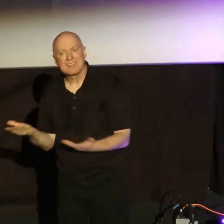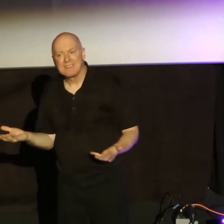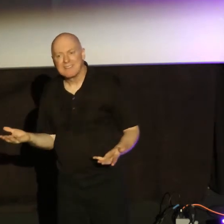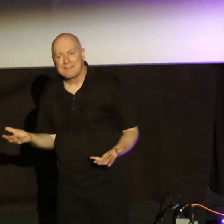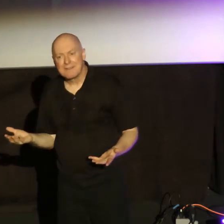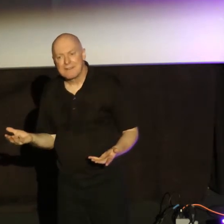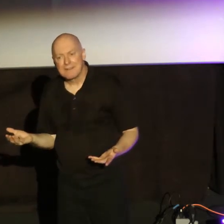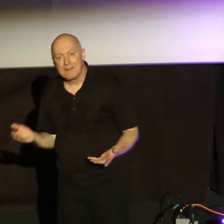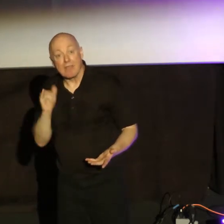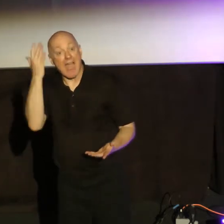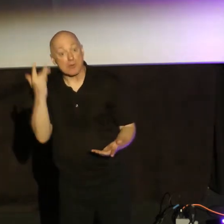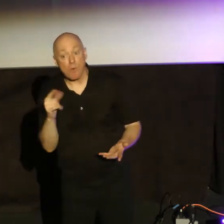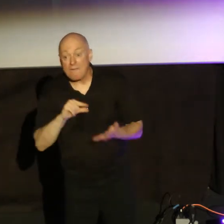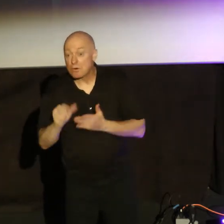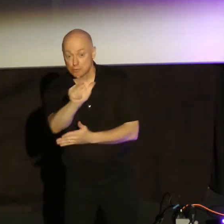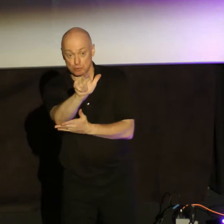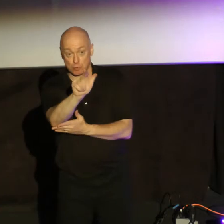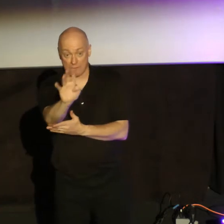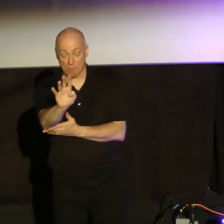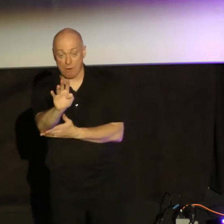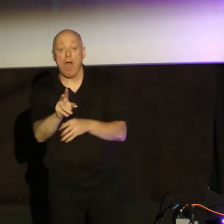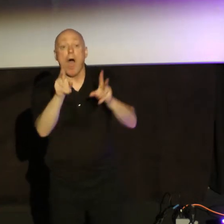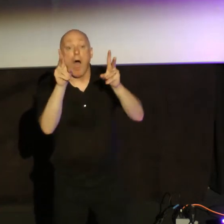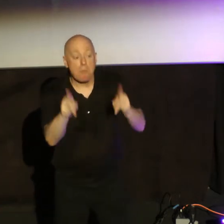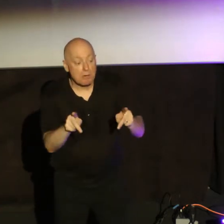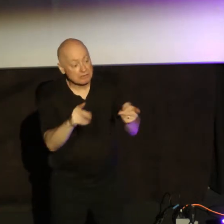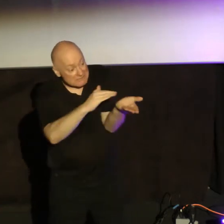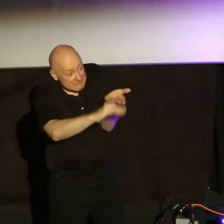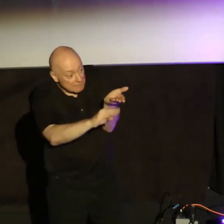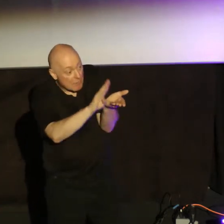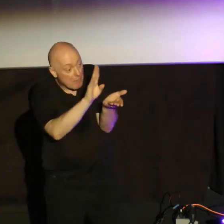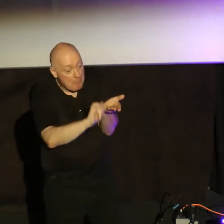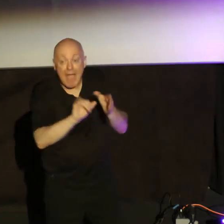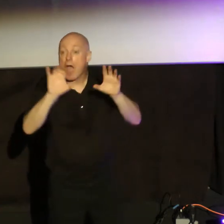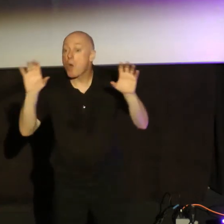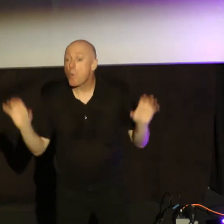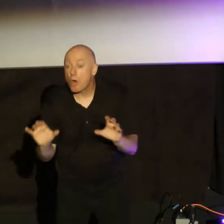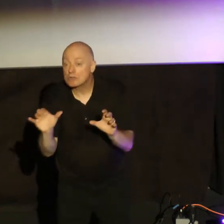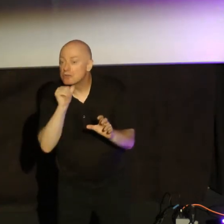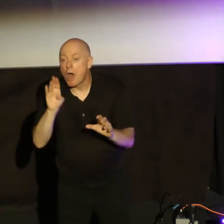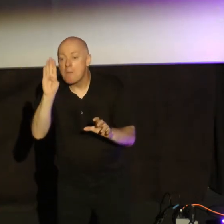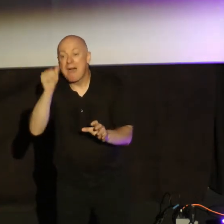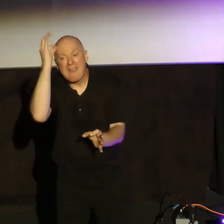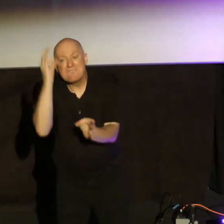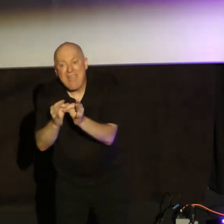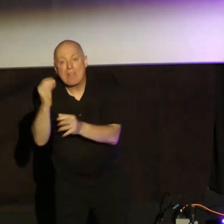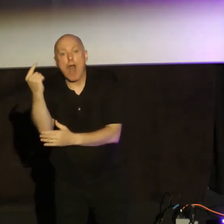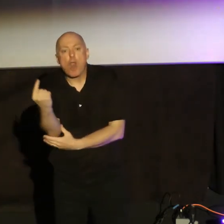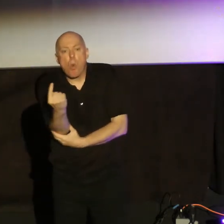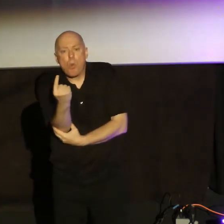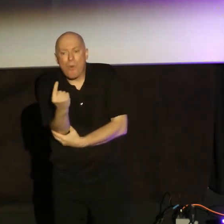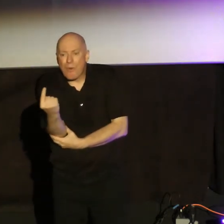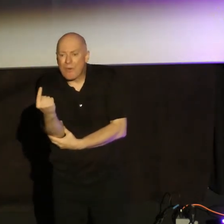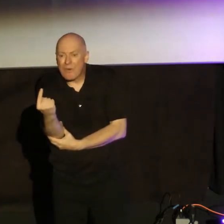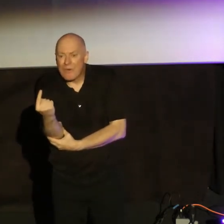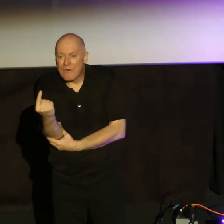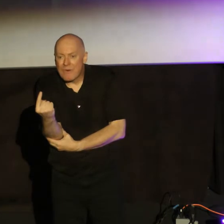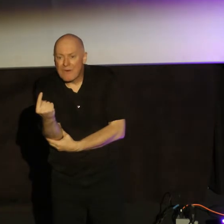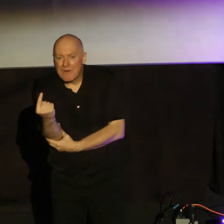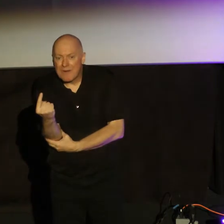And that's why he says in verse 24, person is justified by works and not by faith alone. There it